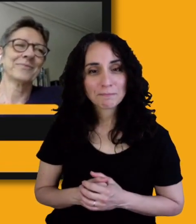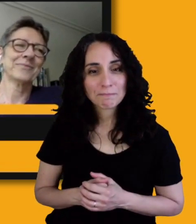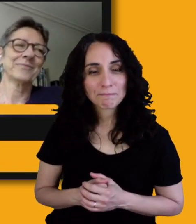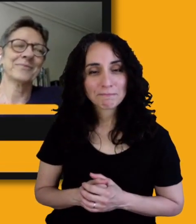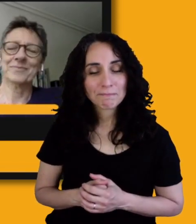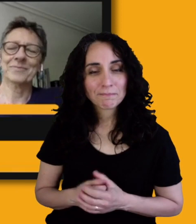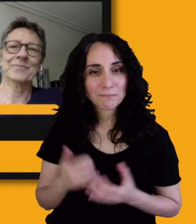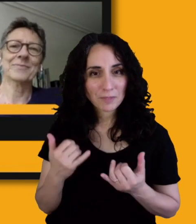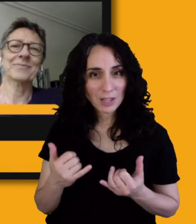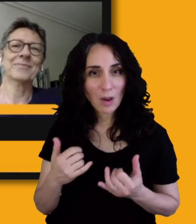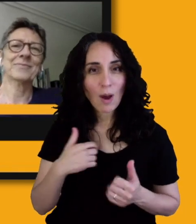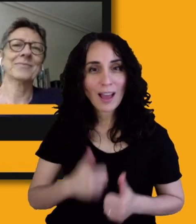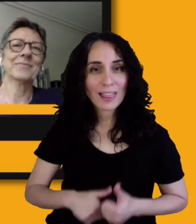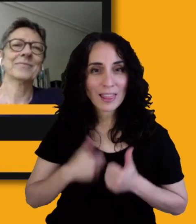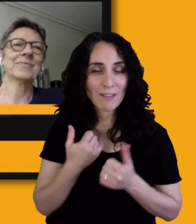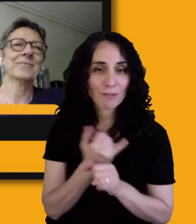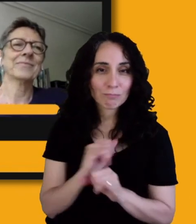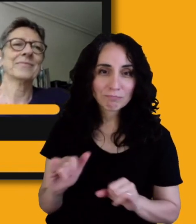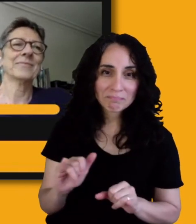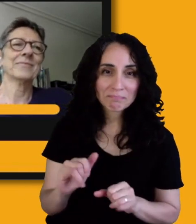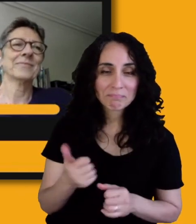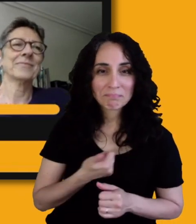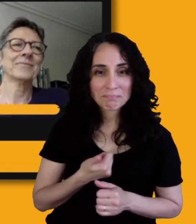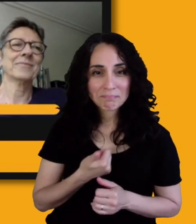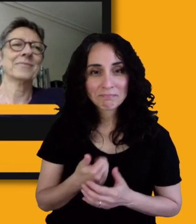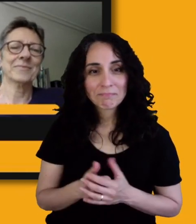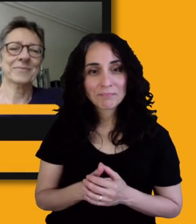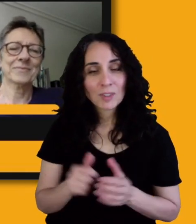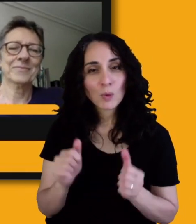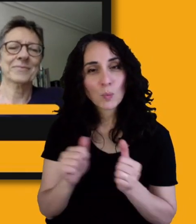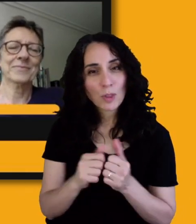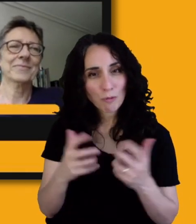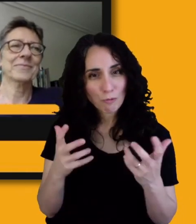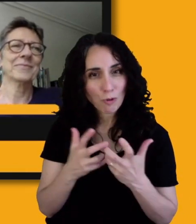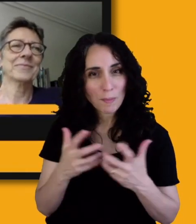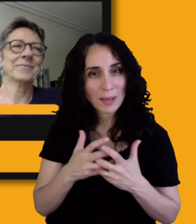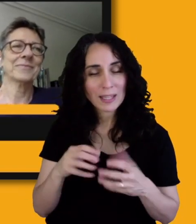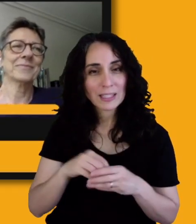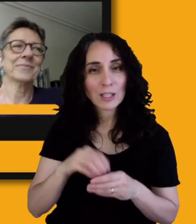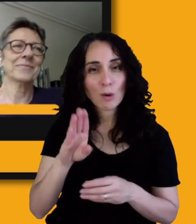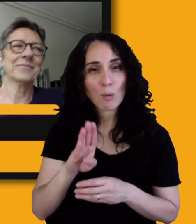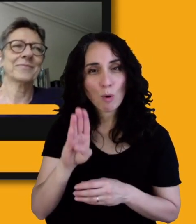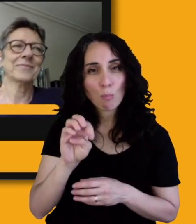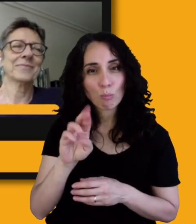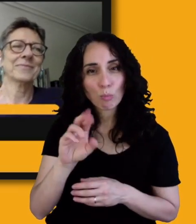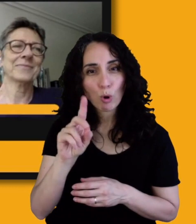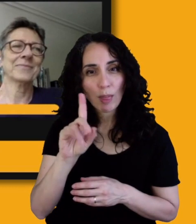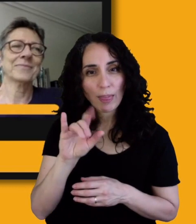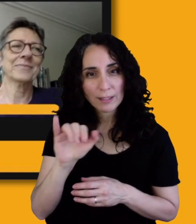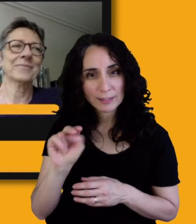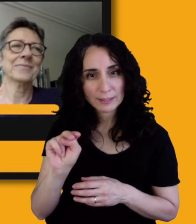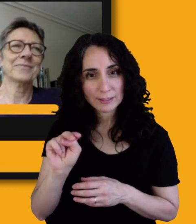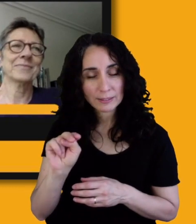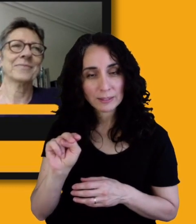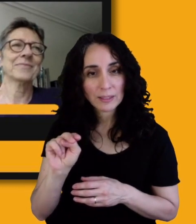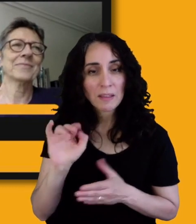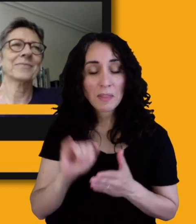actually right now live independently with roommates in Brooklyn and that process was extremely